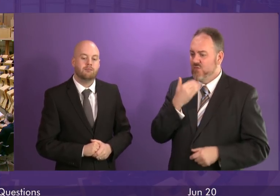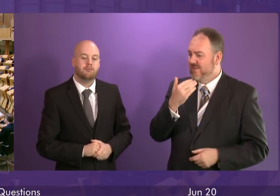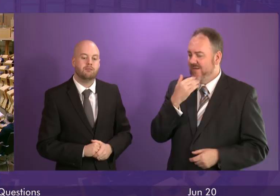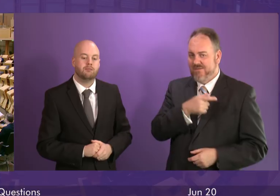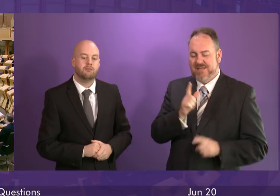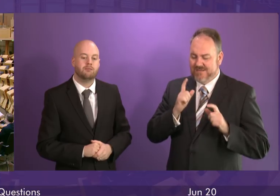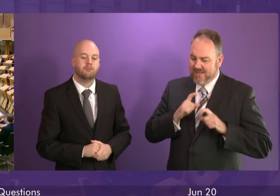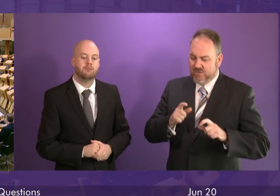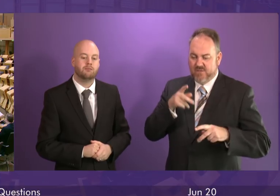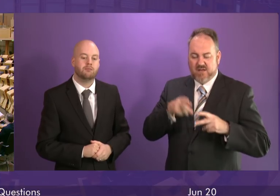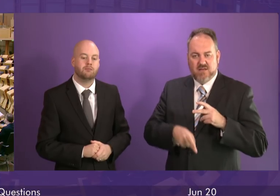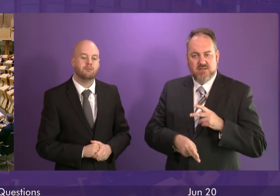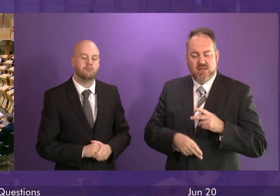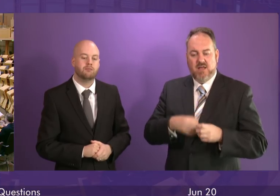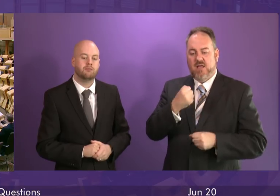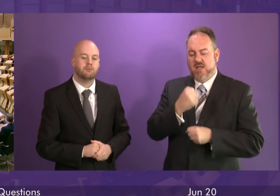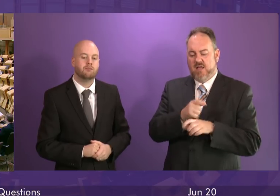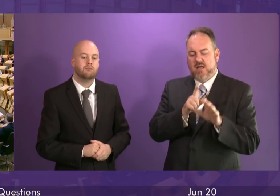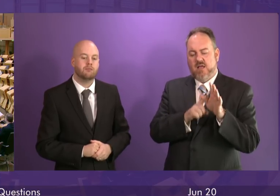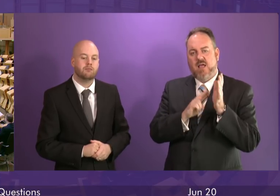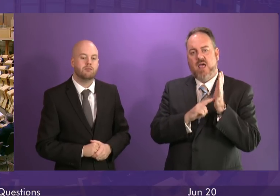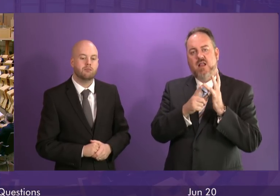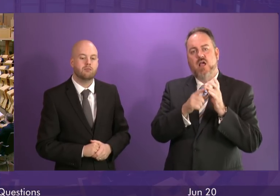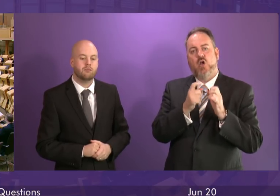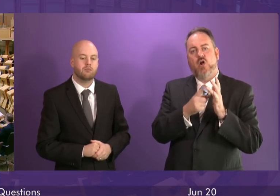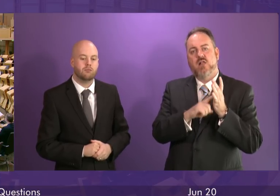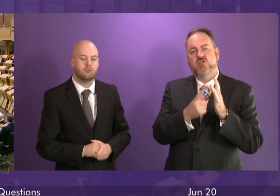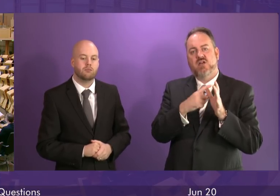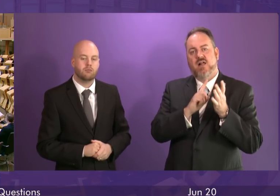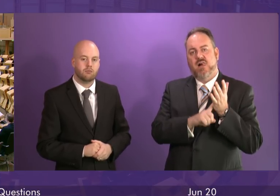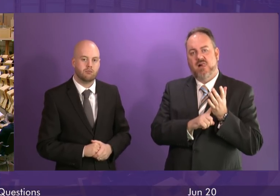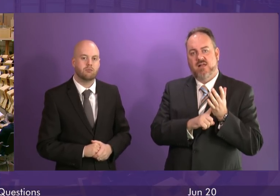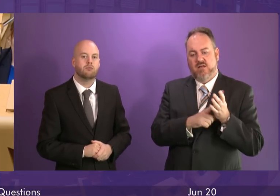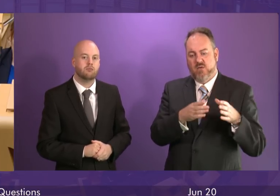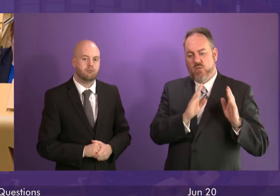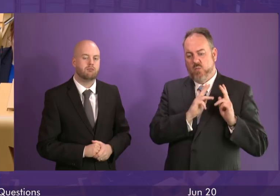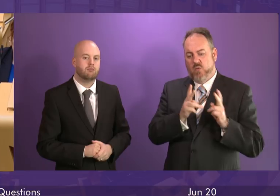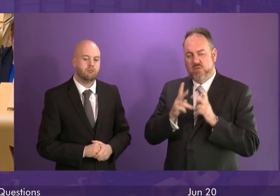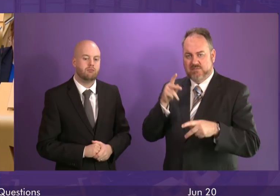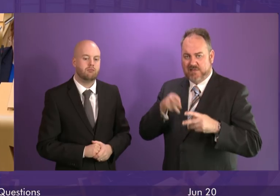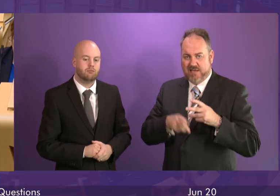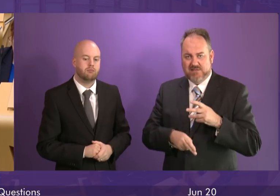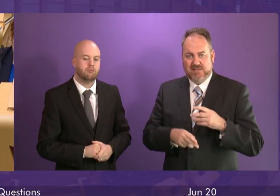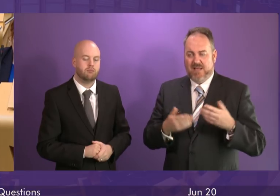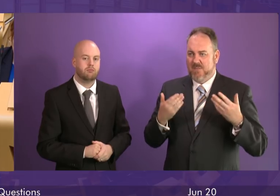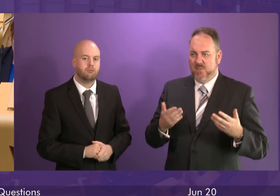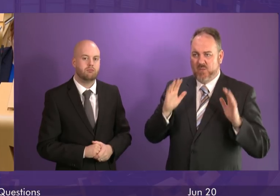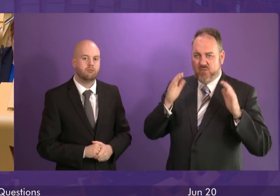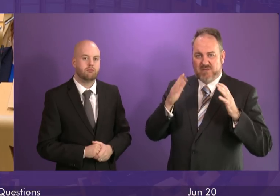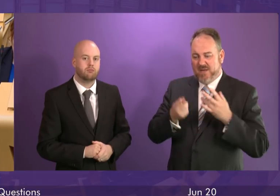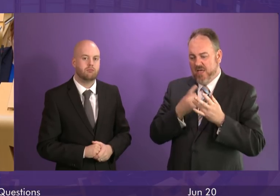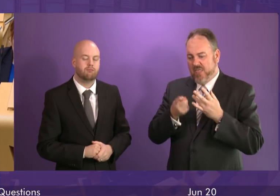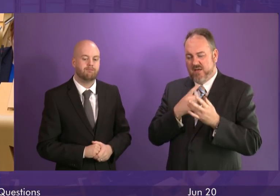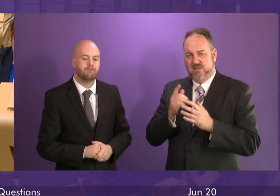gynaecological wards is already closed and the switchboard covering 20 wards, pharmacy and so on, is on a so-called hit list, calls